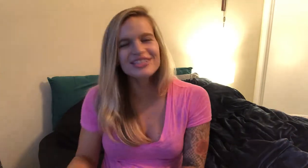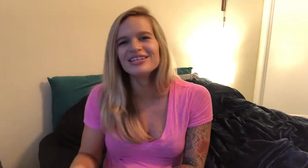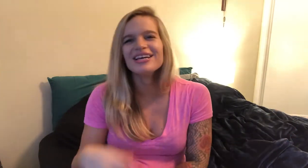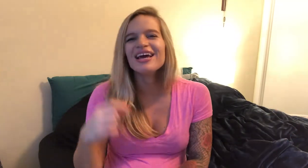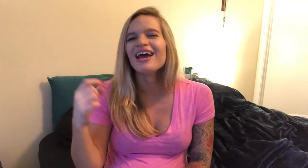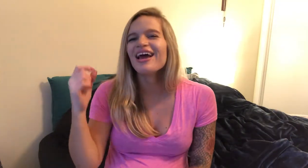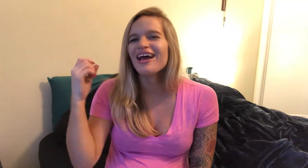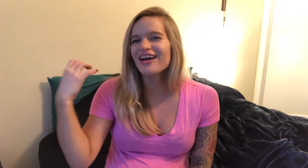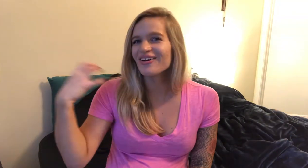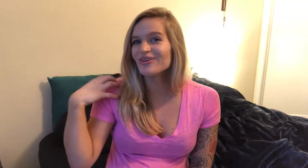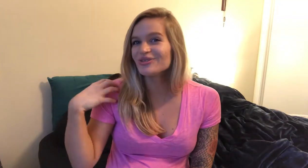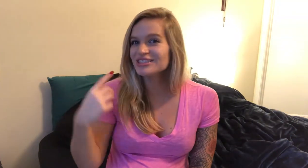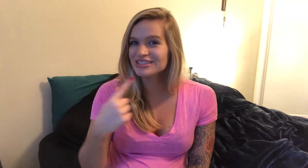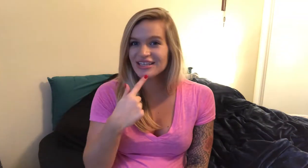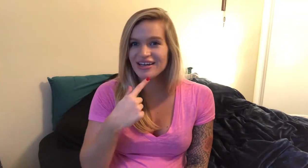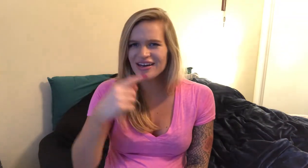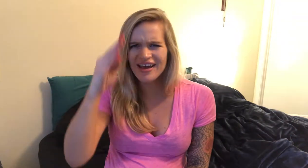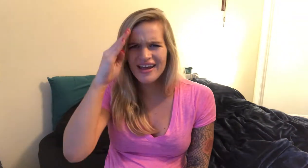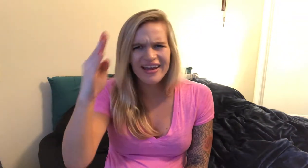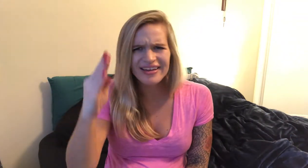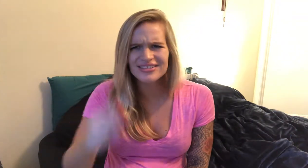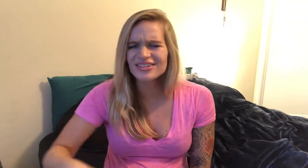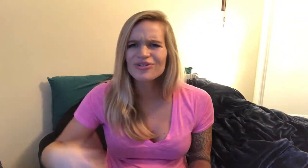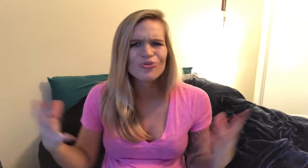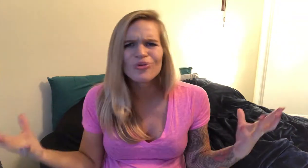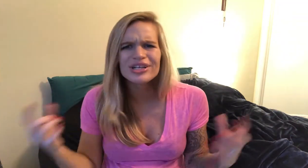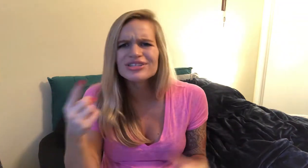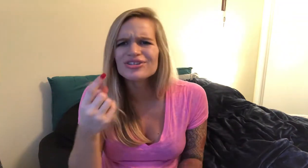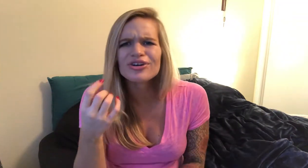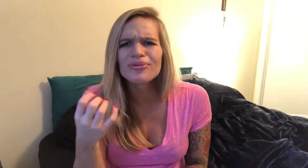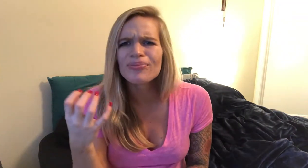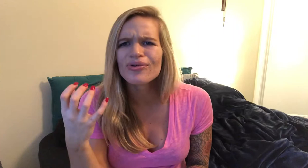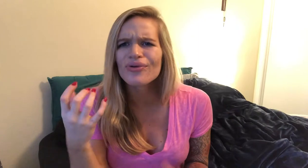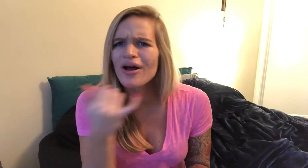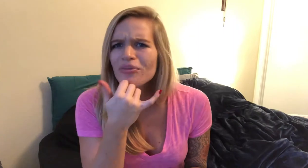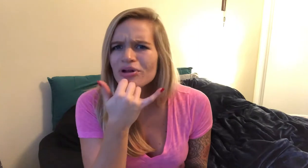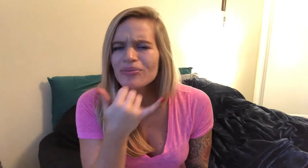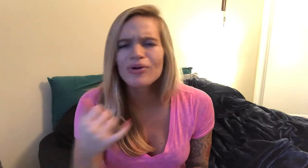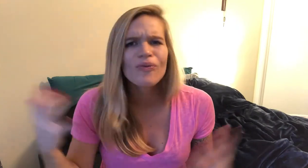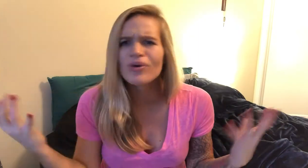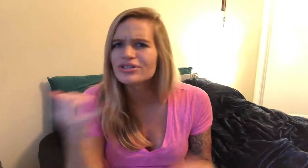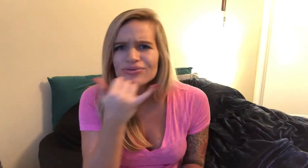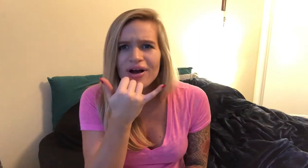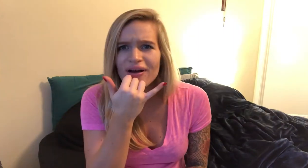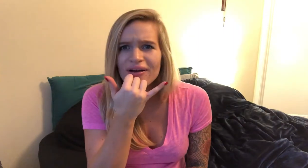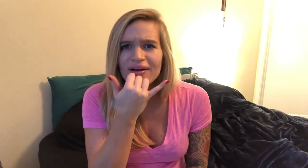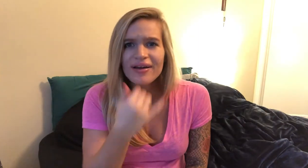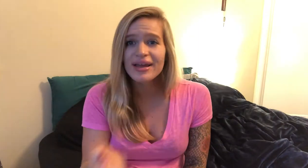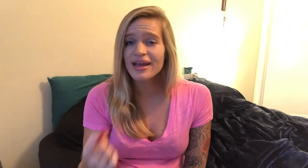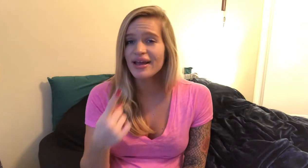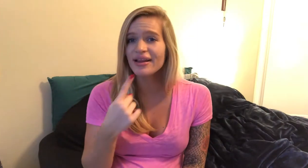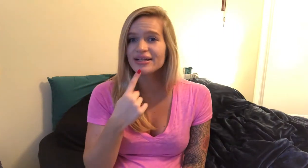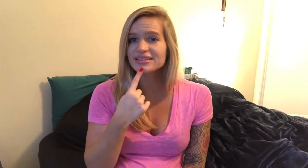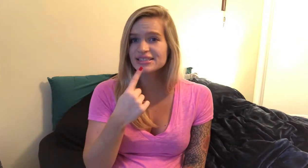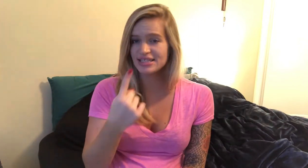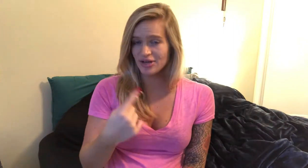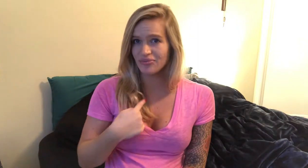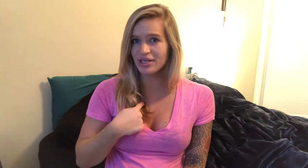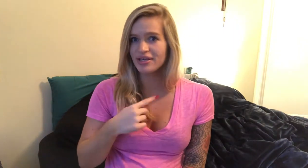coach said hey son what's your problem what's wrong and that's tell me